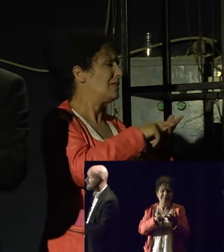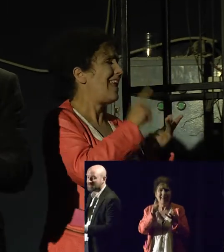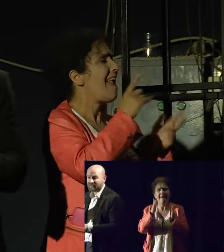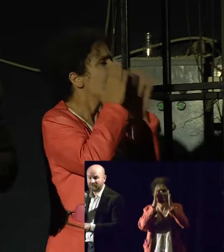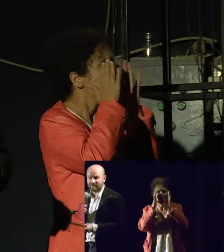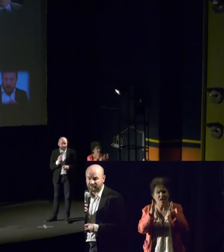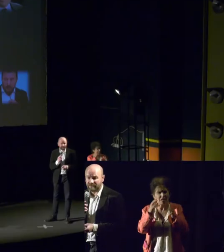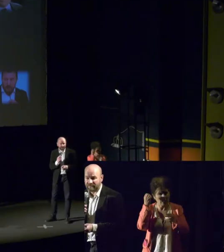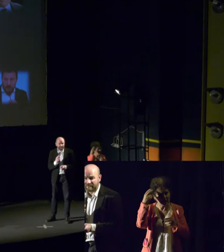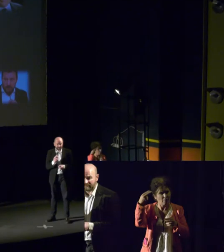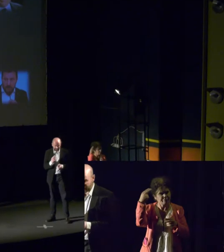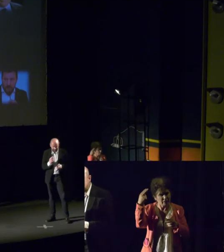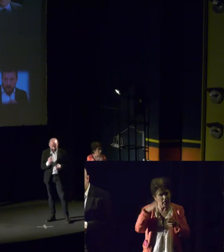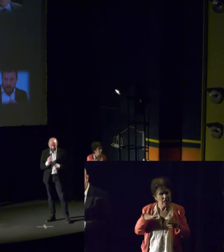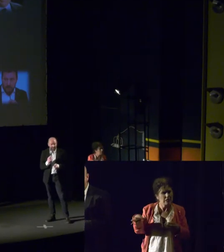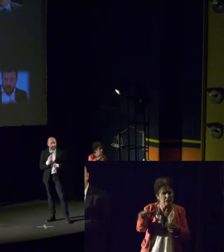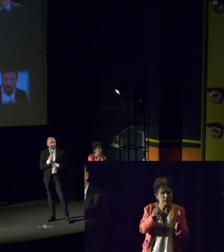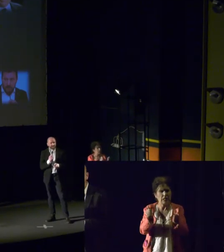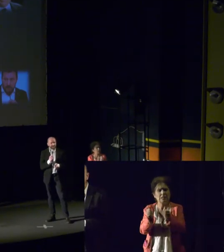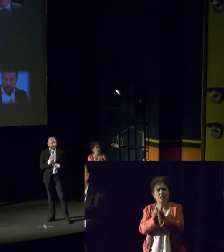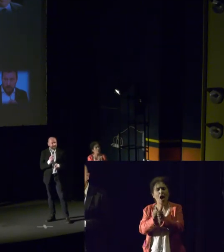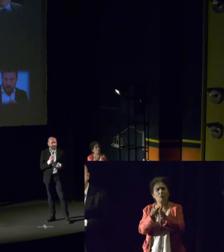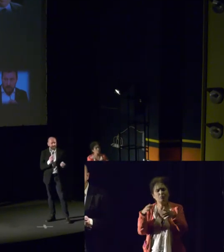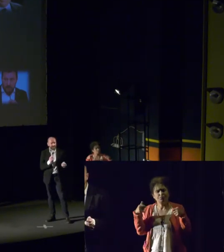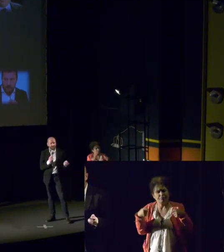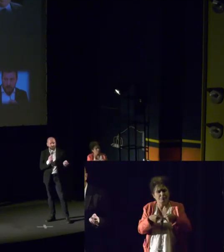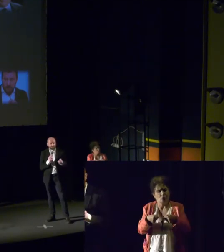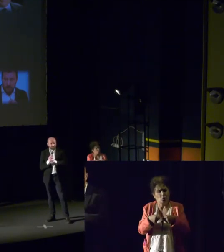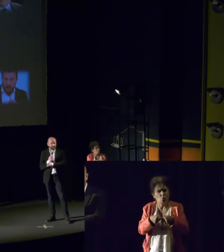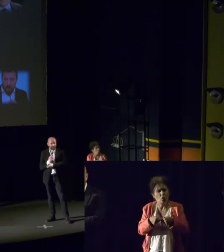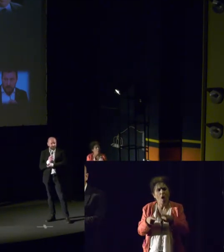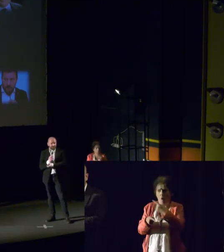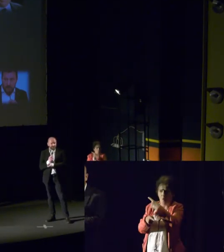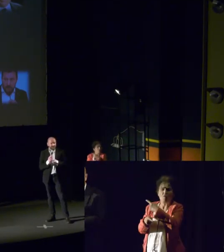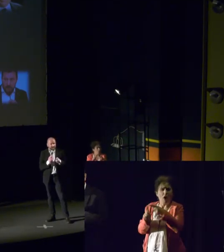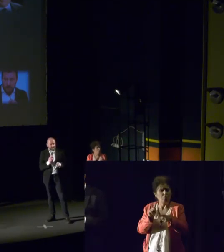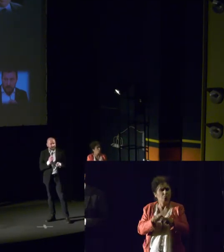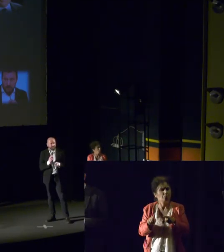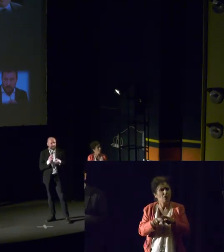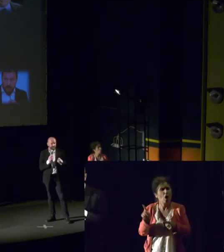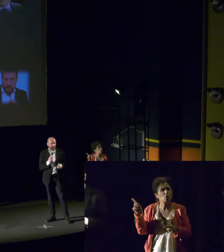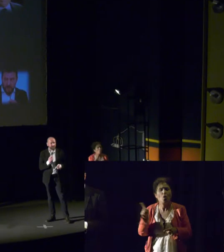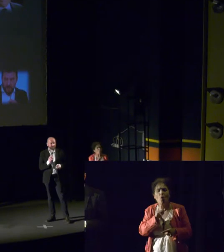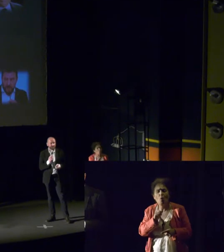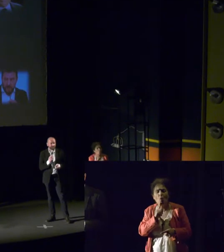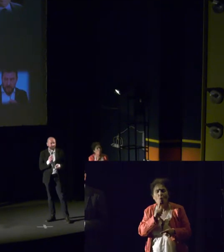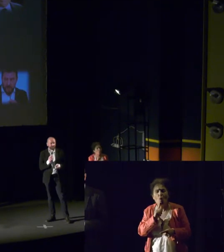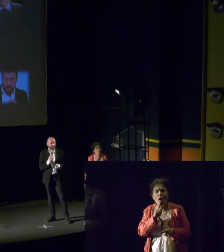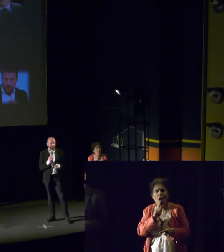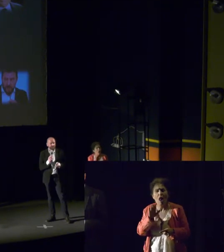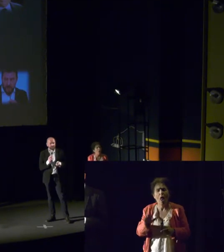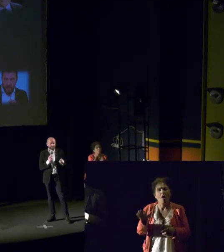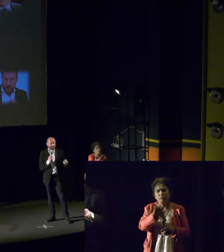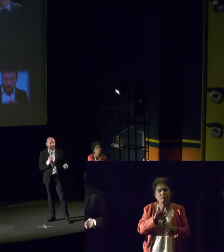Kaczynski, and Matteo Salvini in Italy. And this is something happening across the continent and even beyond the shores of